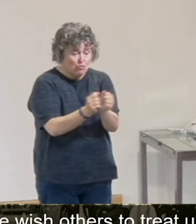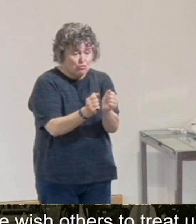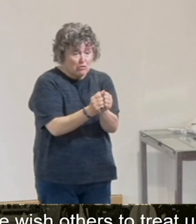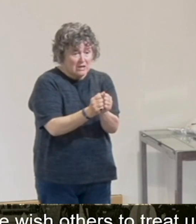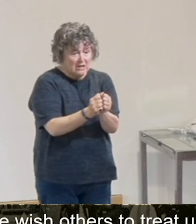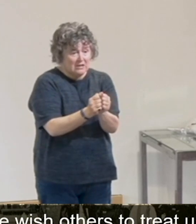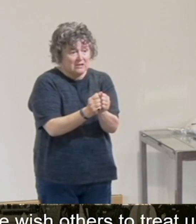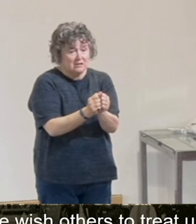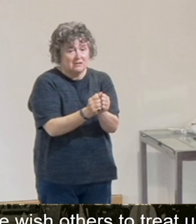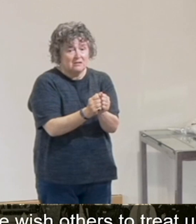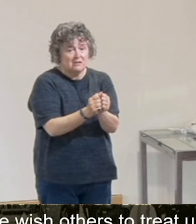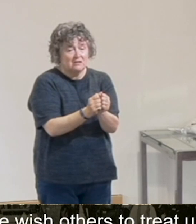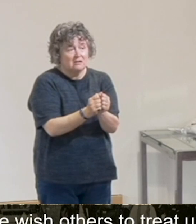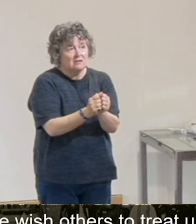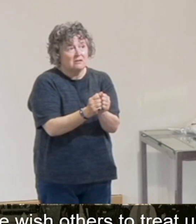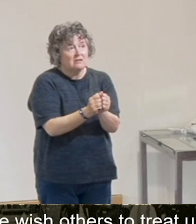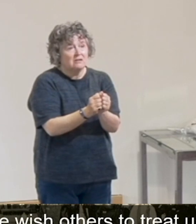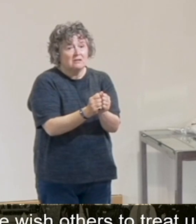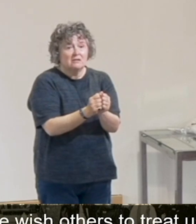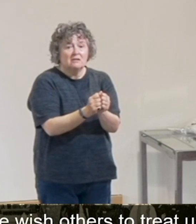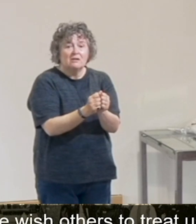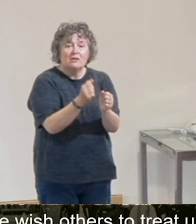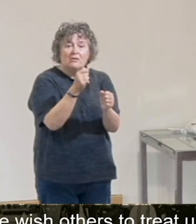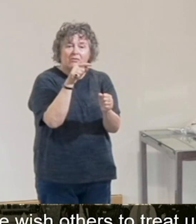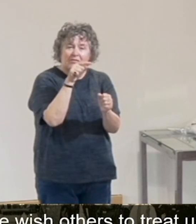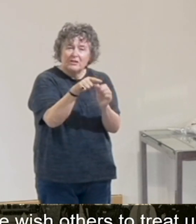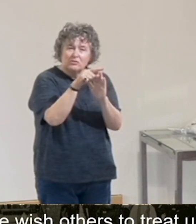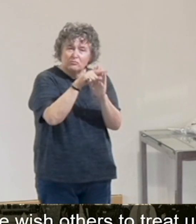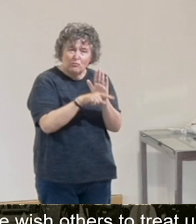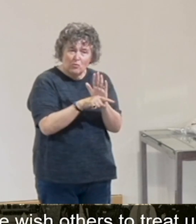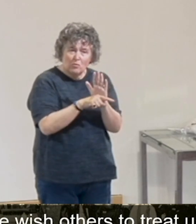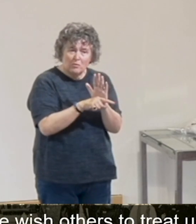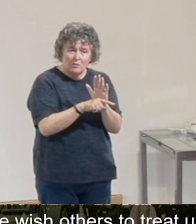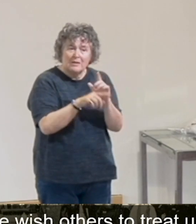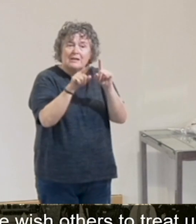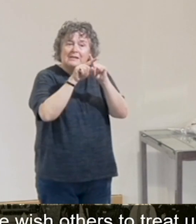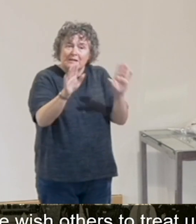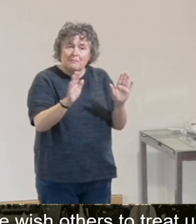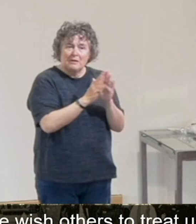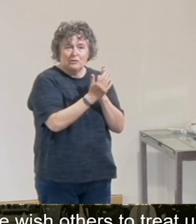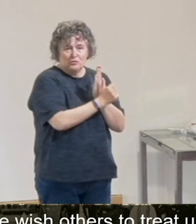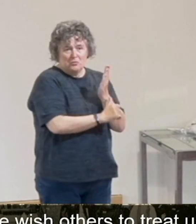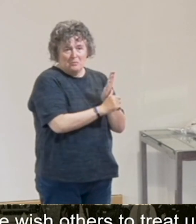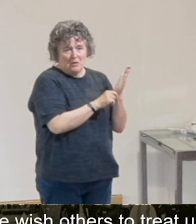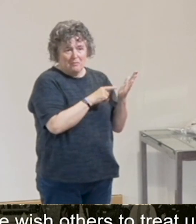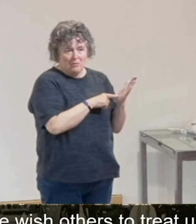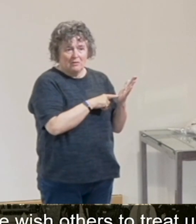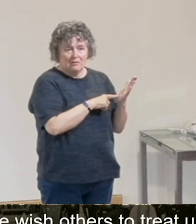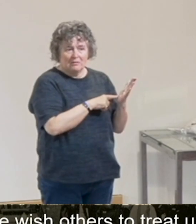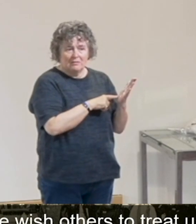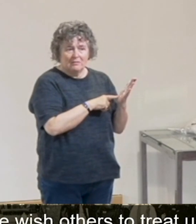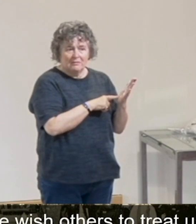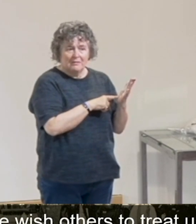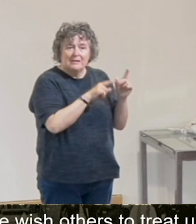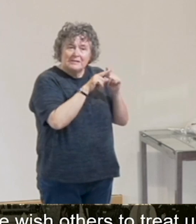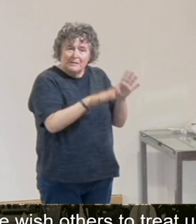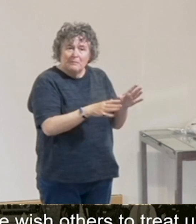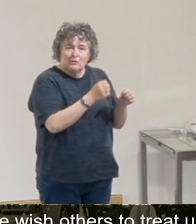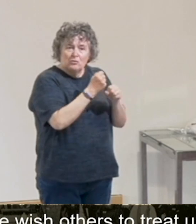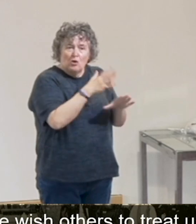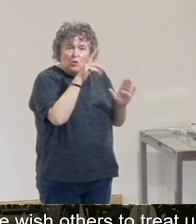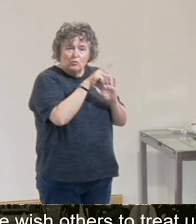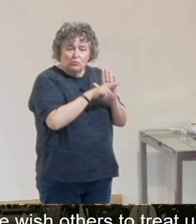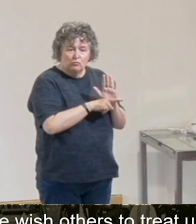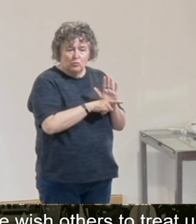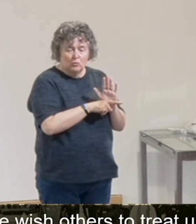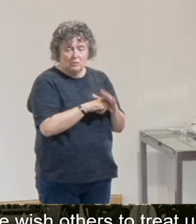world religions coming up with a similar conclusion to that as we have in the Bible in Matthew 7,